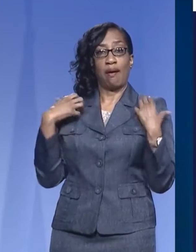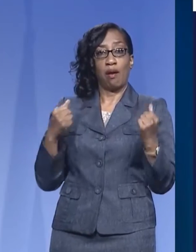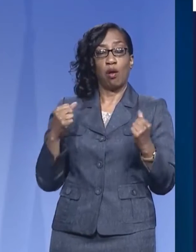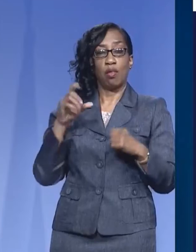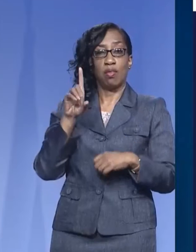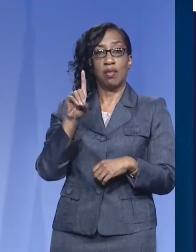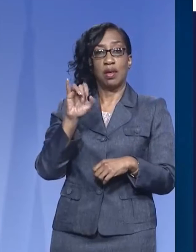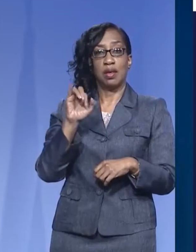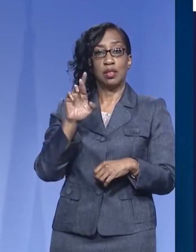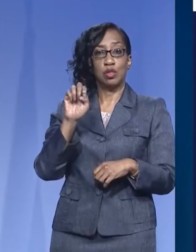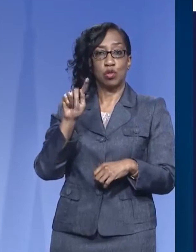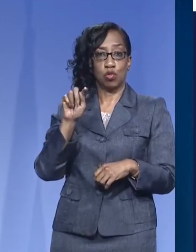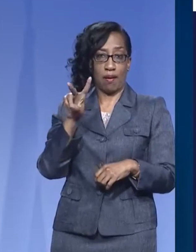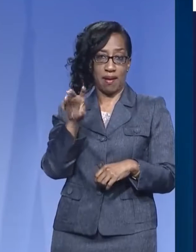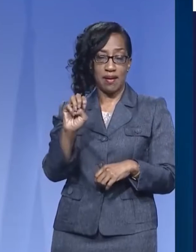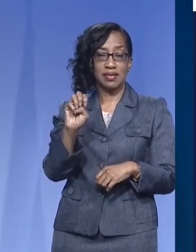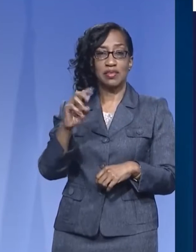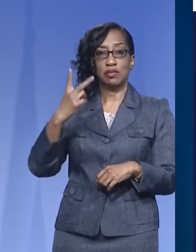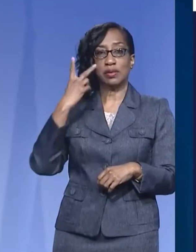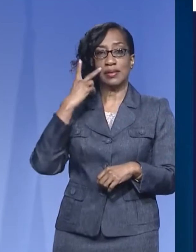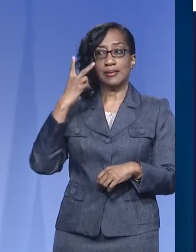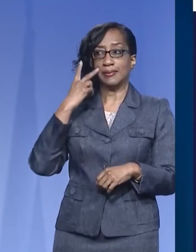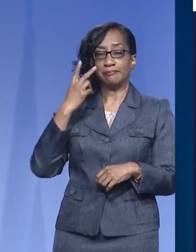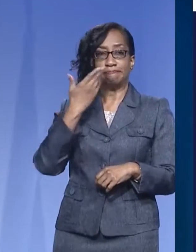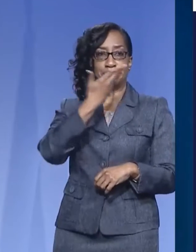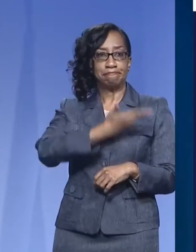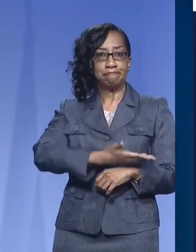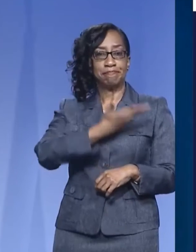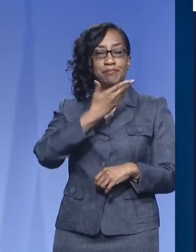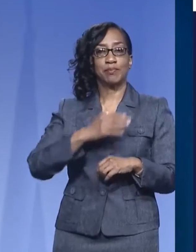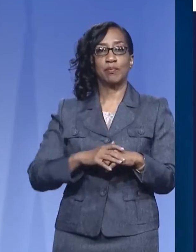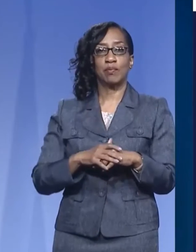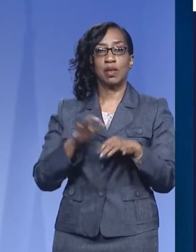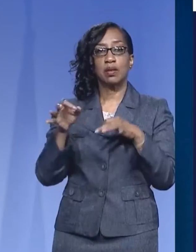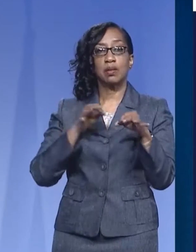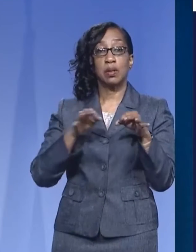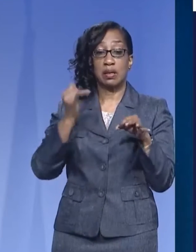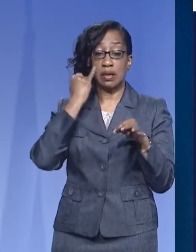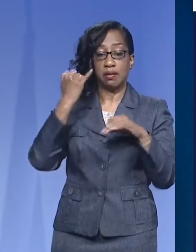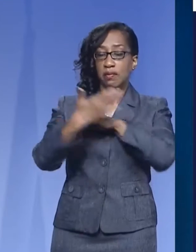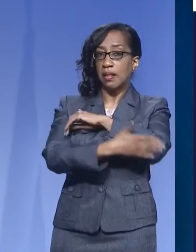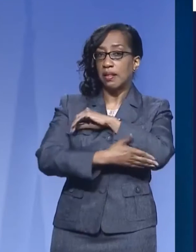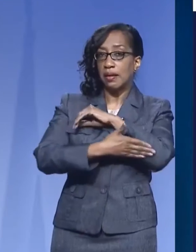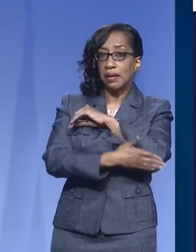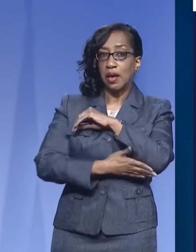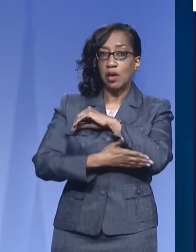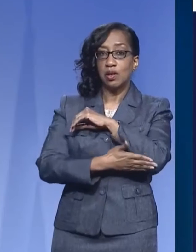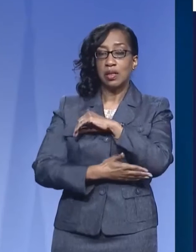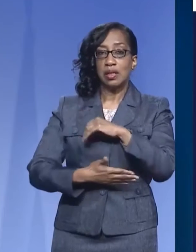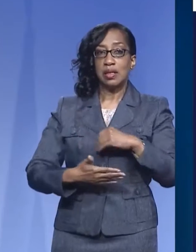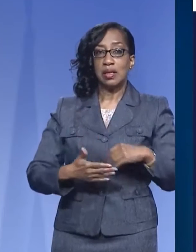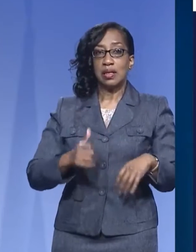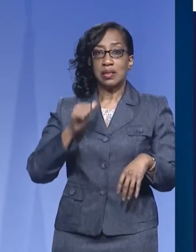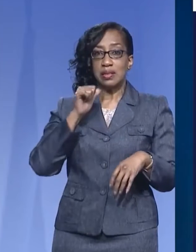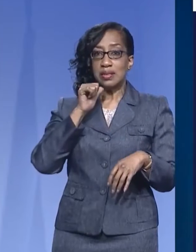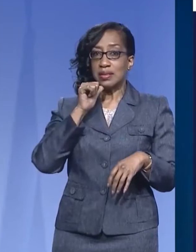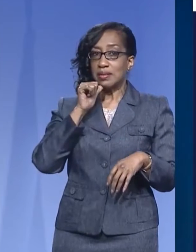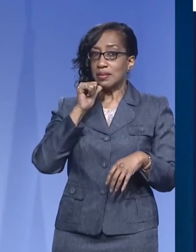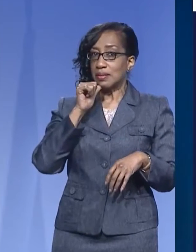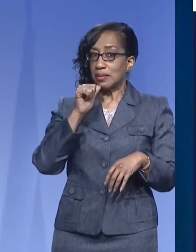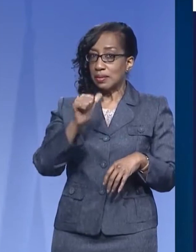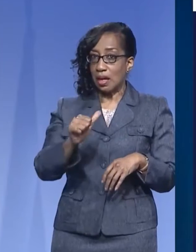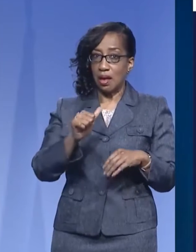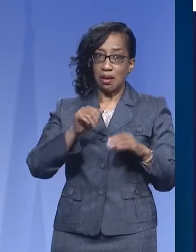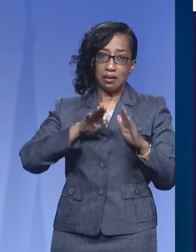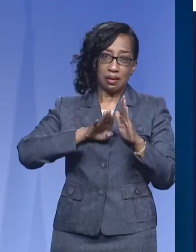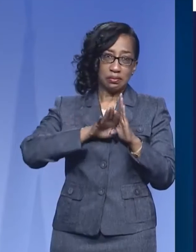in our April health directive and it says if the county does not enter into a third surge over the next 30